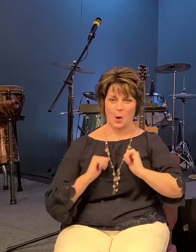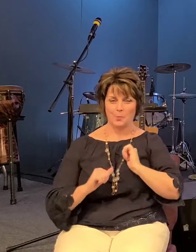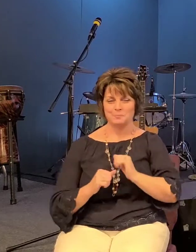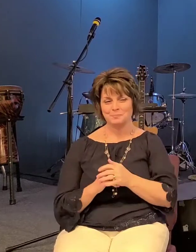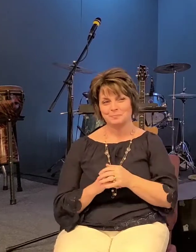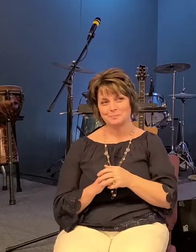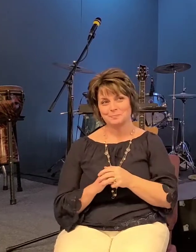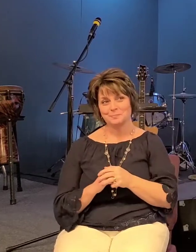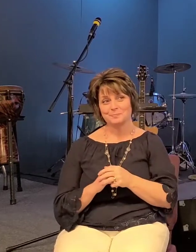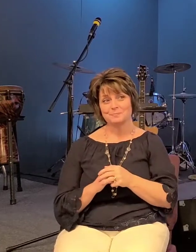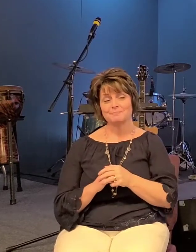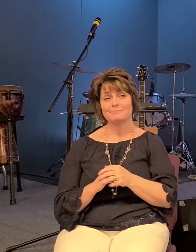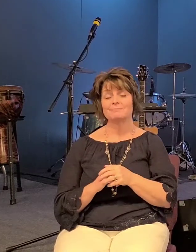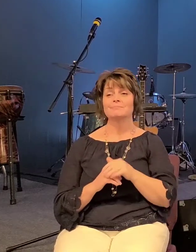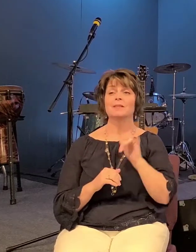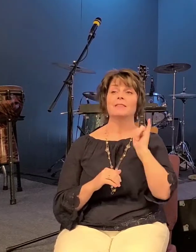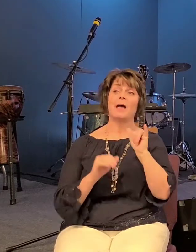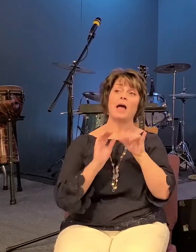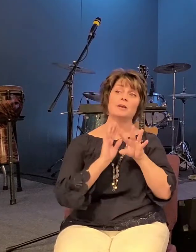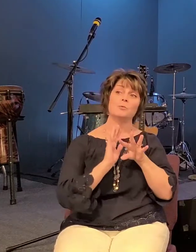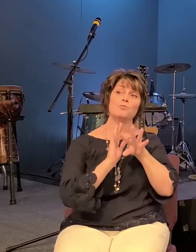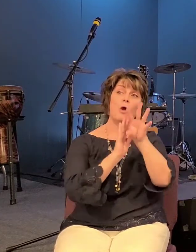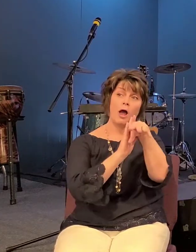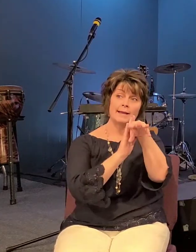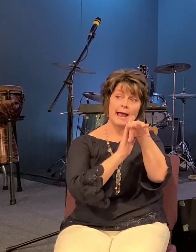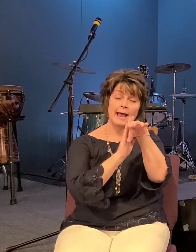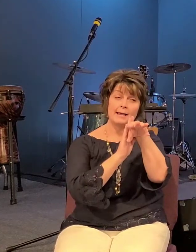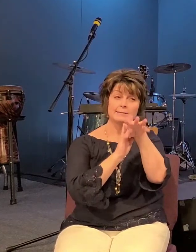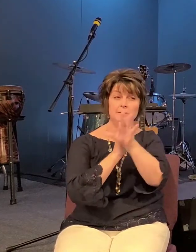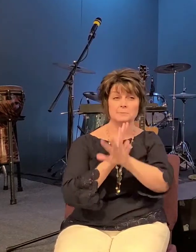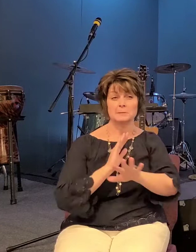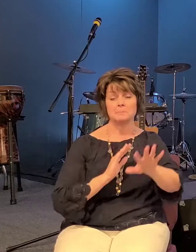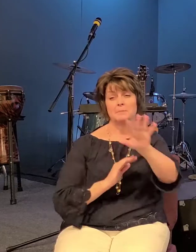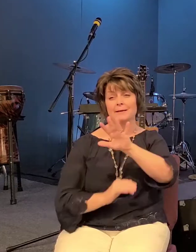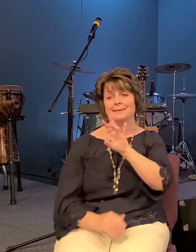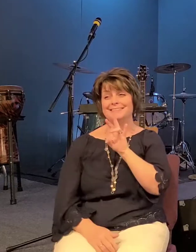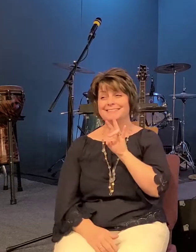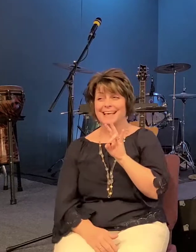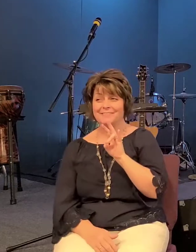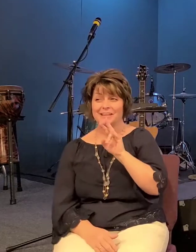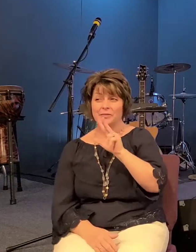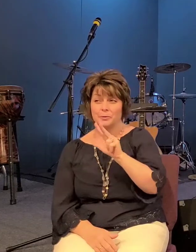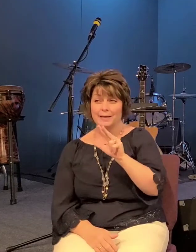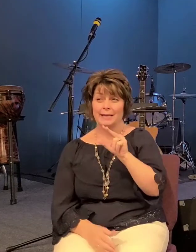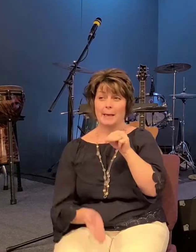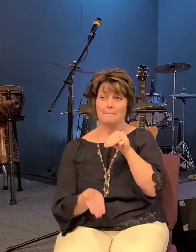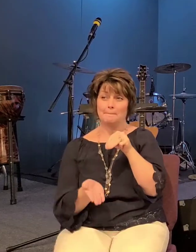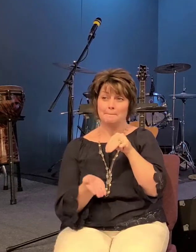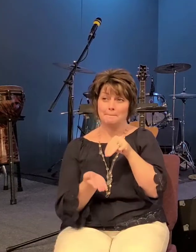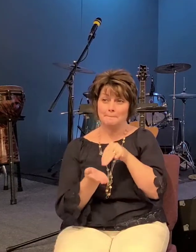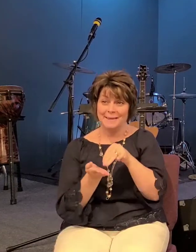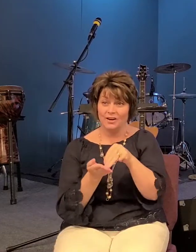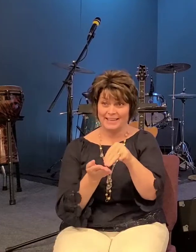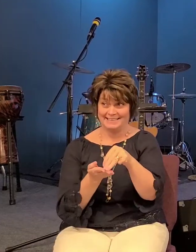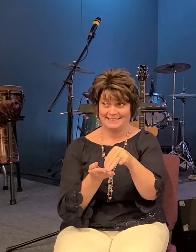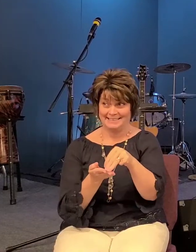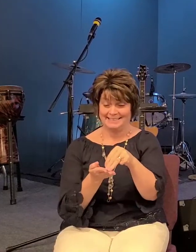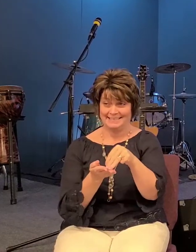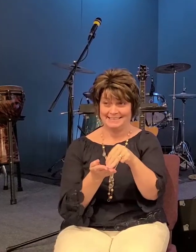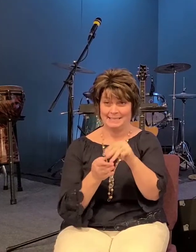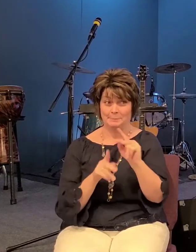well that broadcast there was an estimated 73 million one of which was